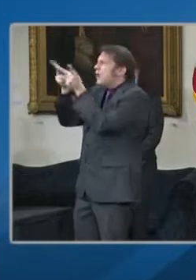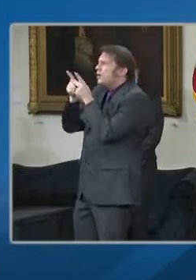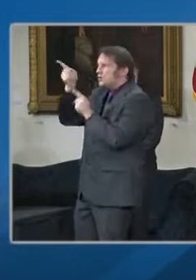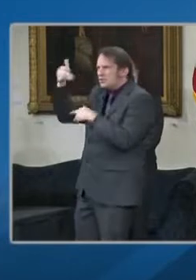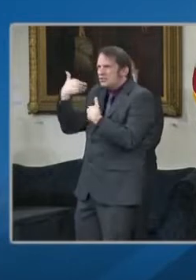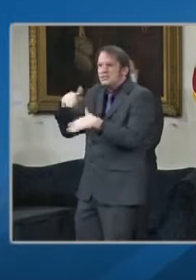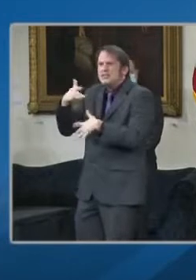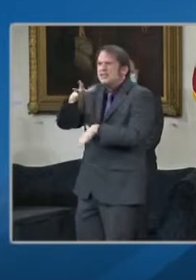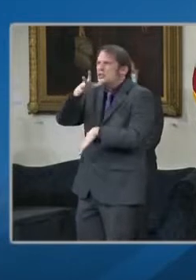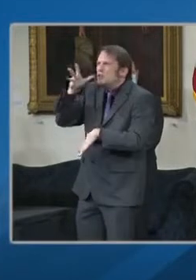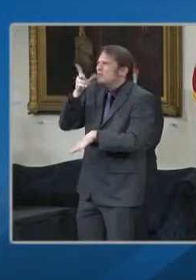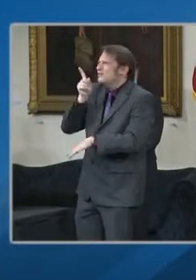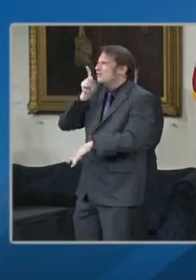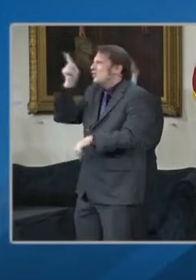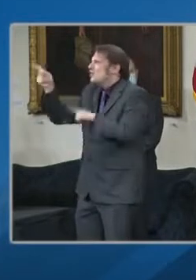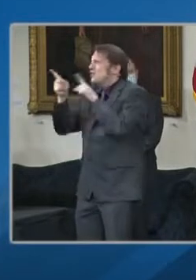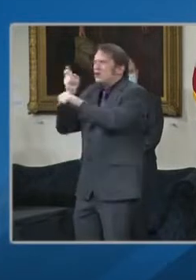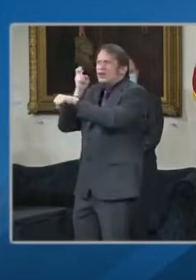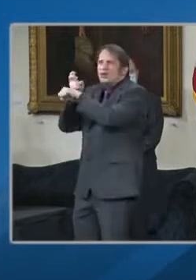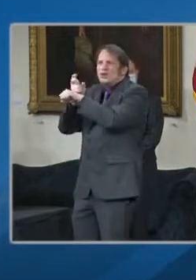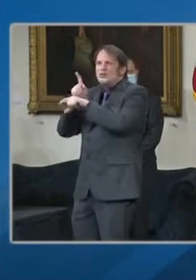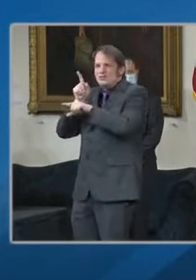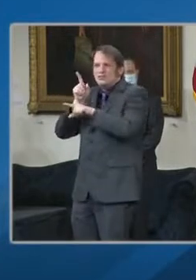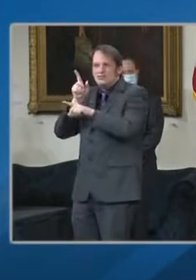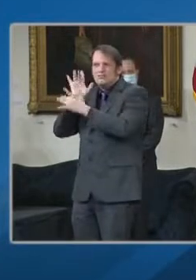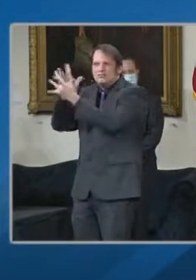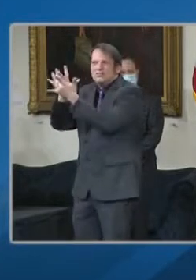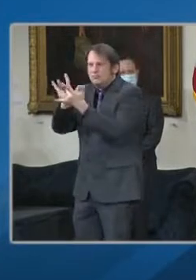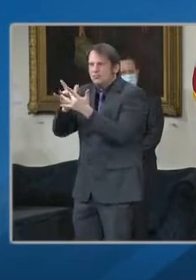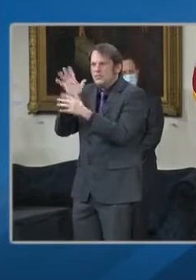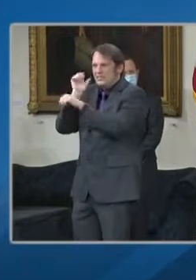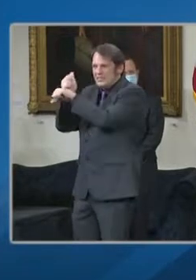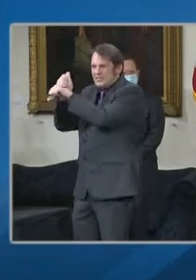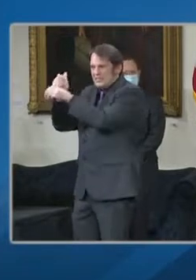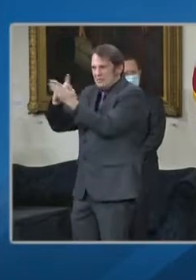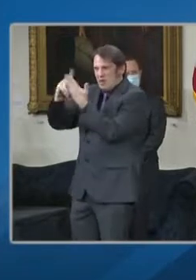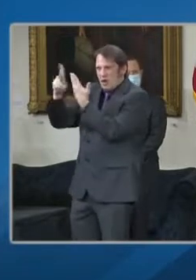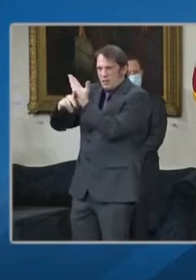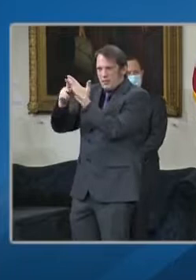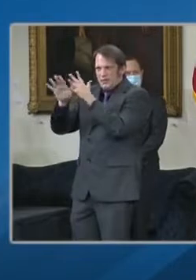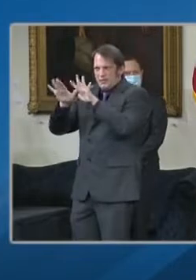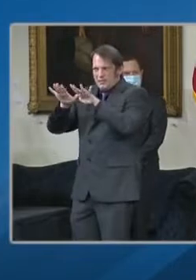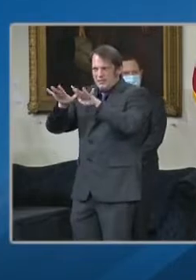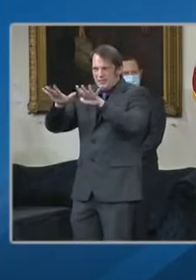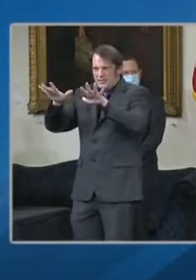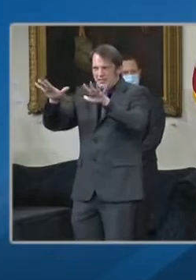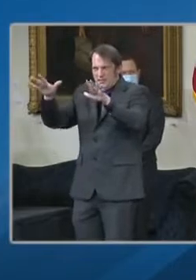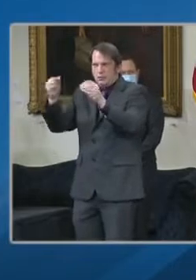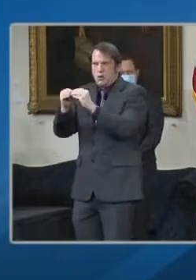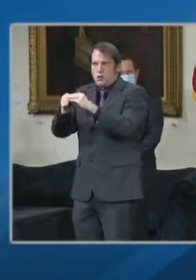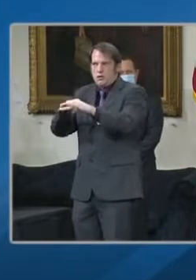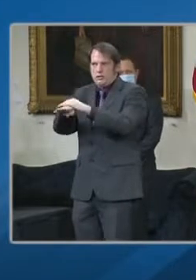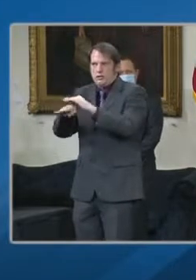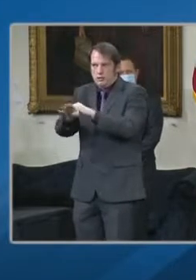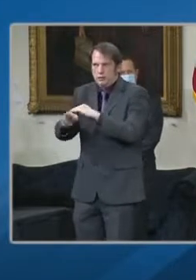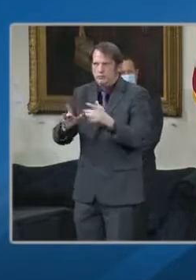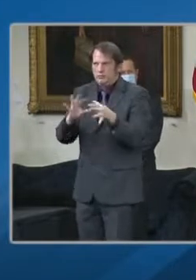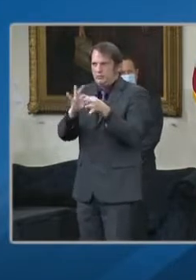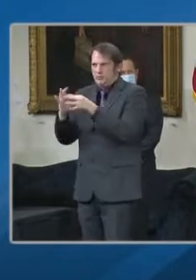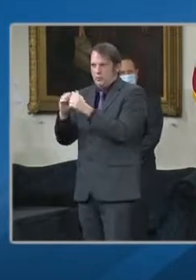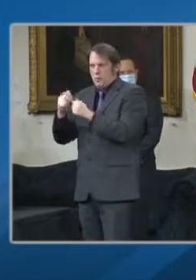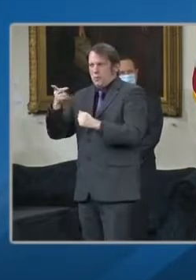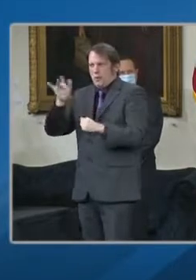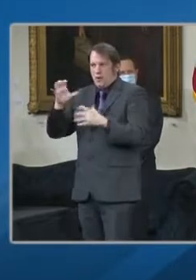made possible through an existing partnership of primary care and public health within the Maryland primary care